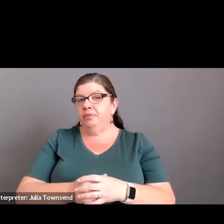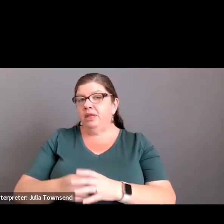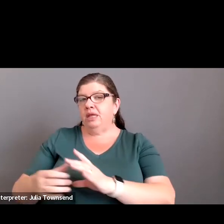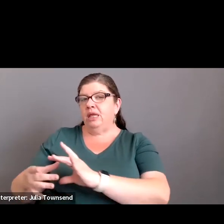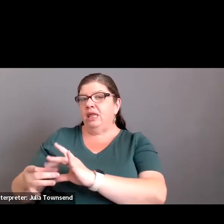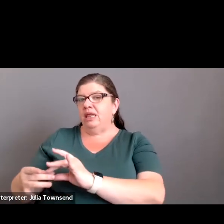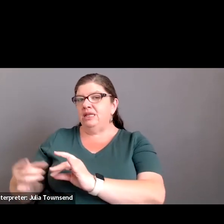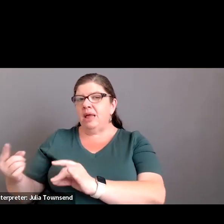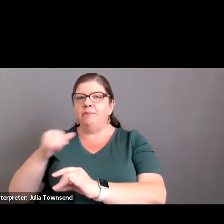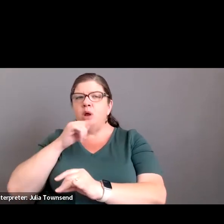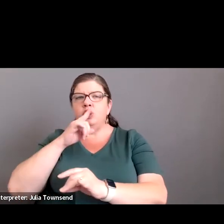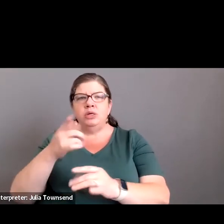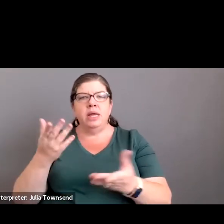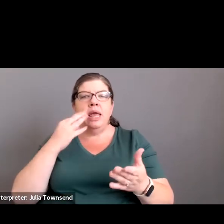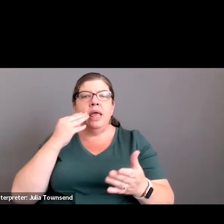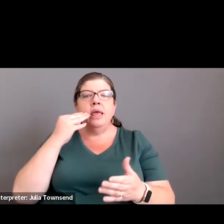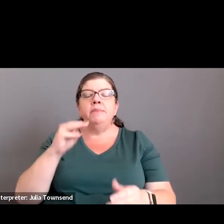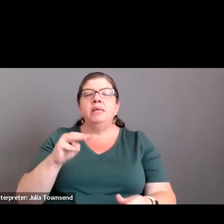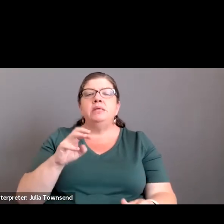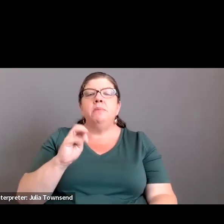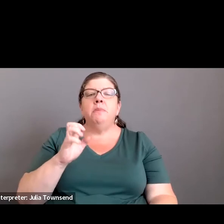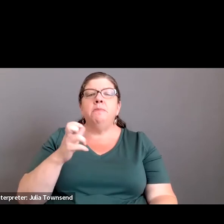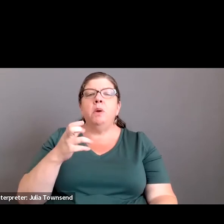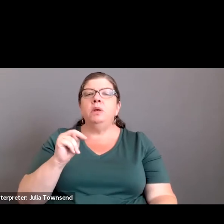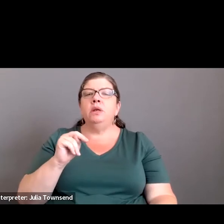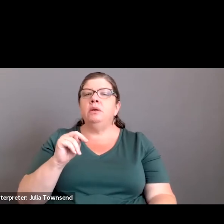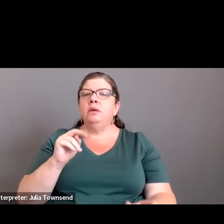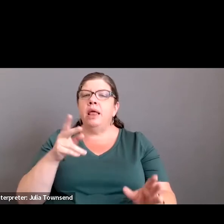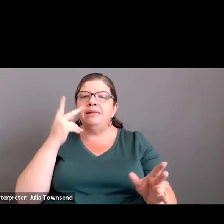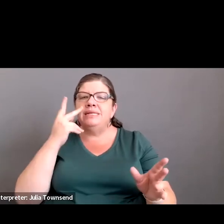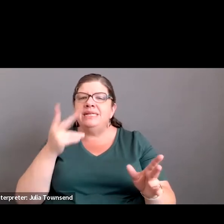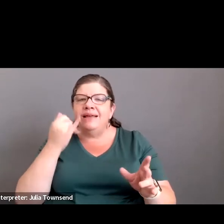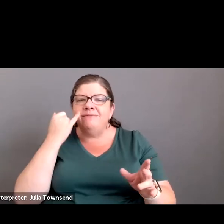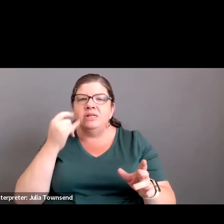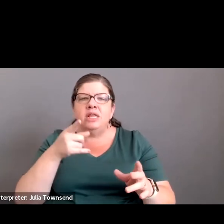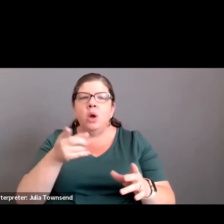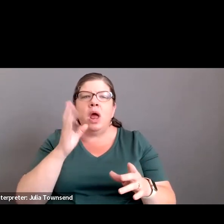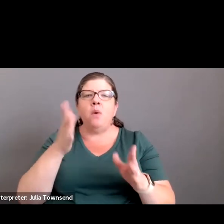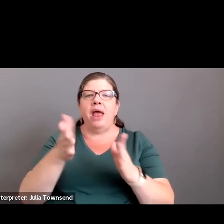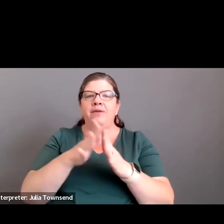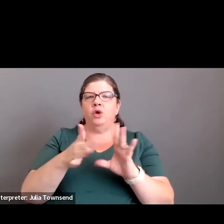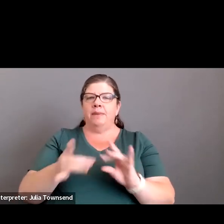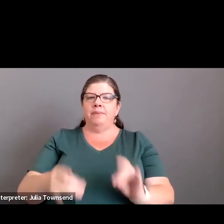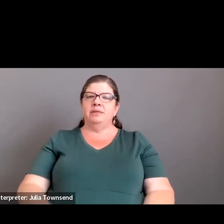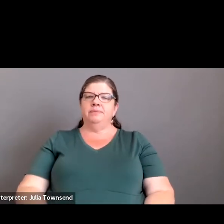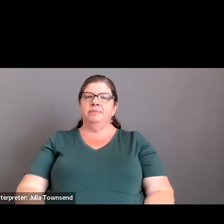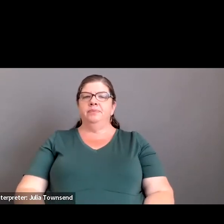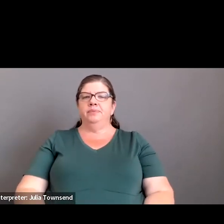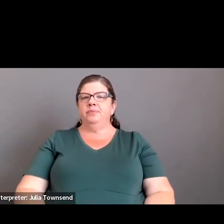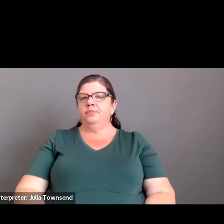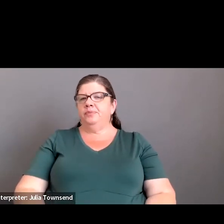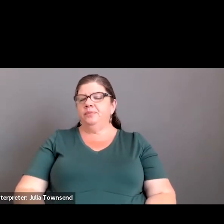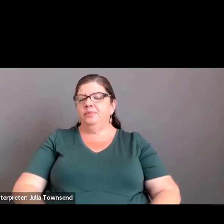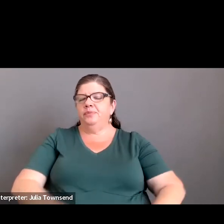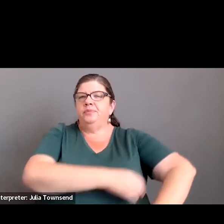Is she on? I'm not sure if she's here. Okay. Okay. Once I see Ms. Minos, I'll ask her for her comments. Okay. We'll go to you.